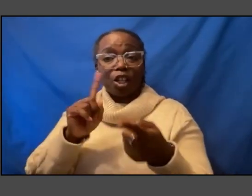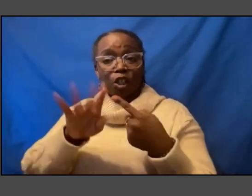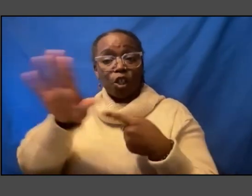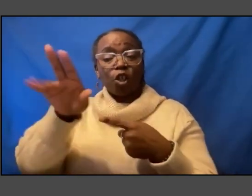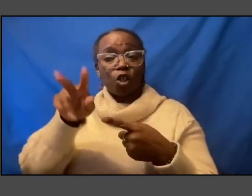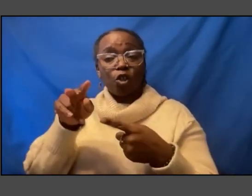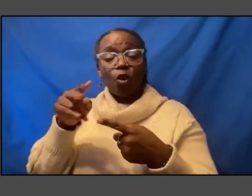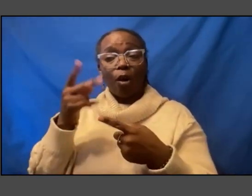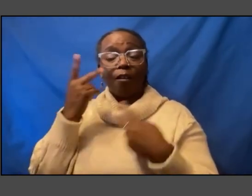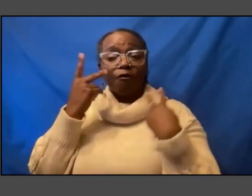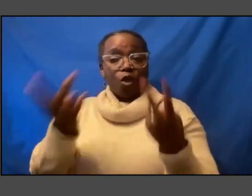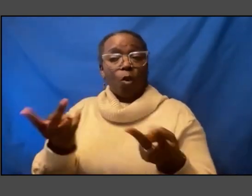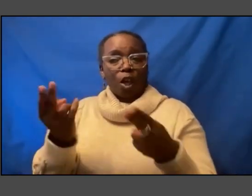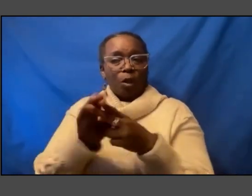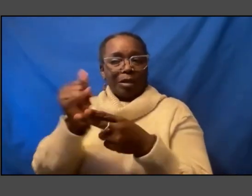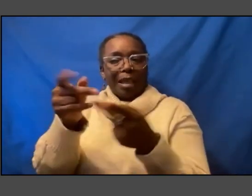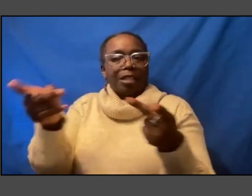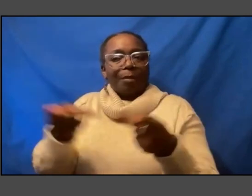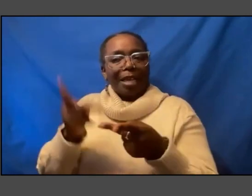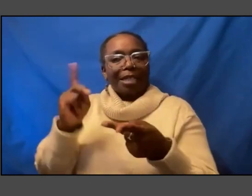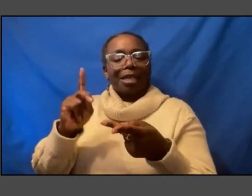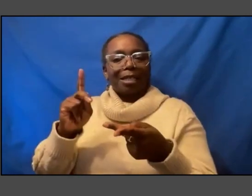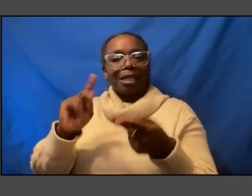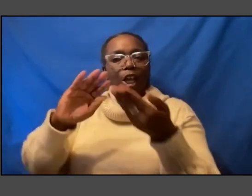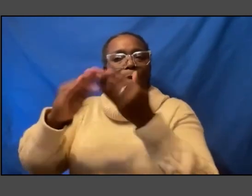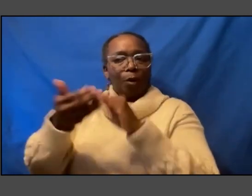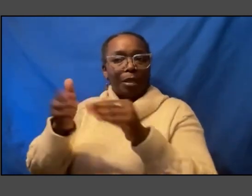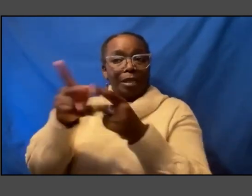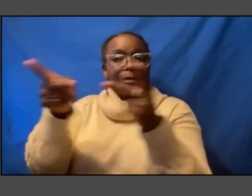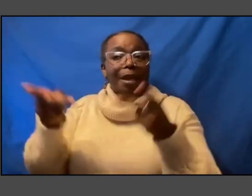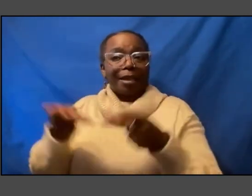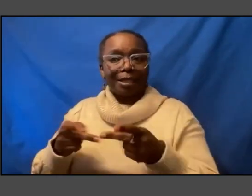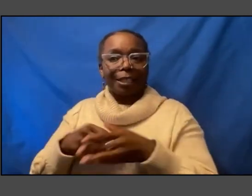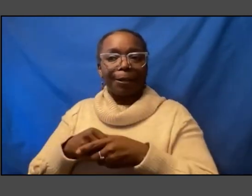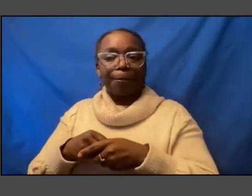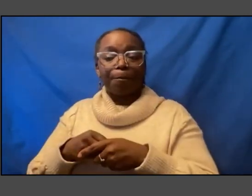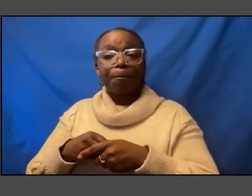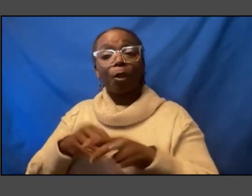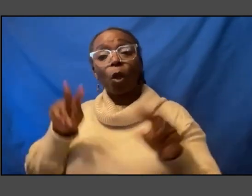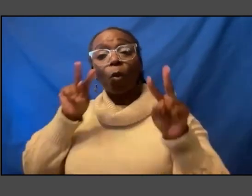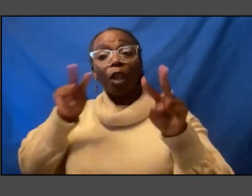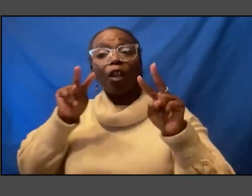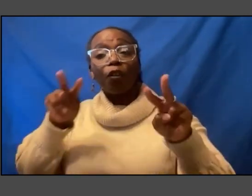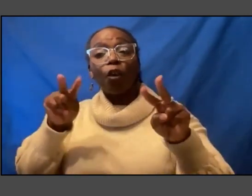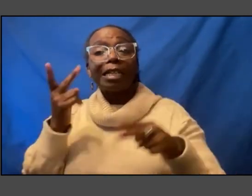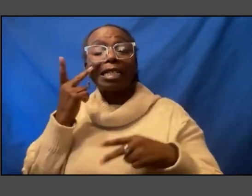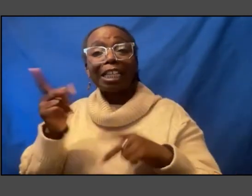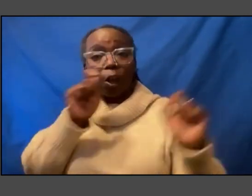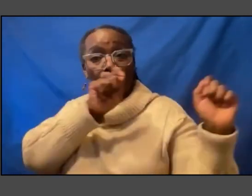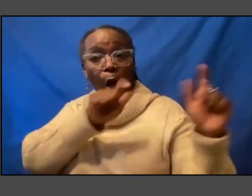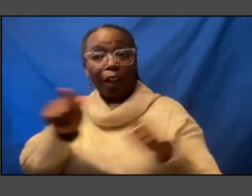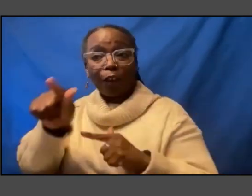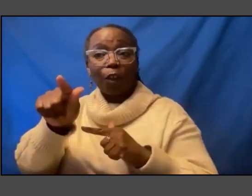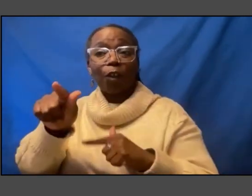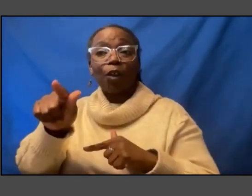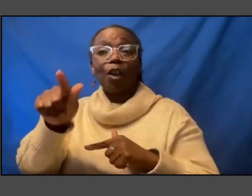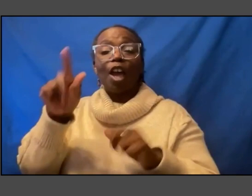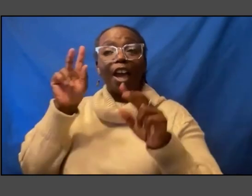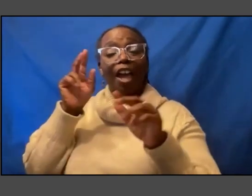space as communal um space we look forward to seeing all of you out there at future mellon foundation events